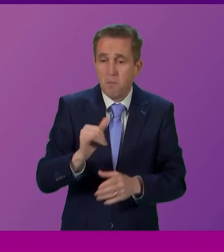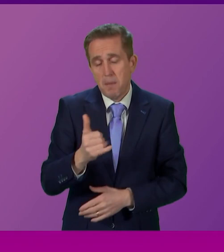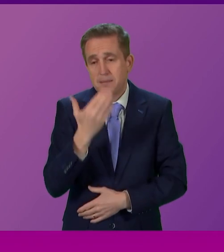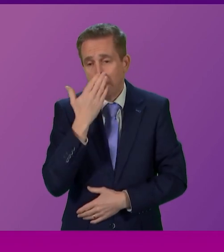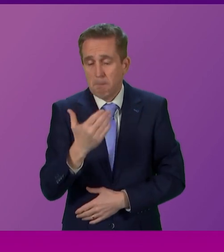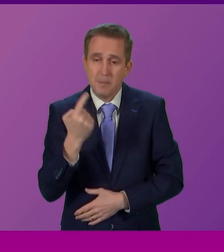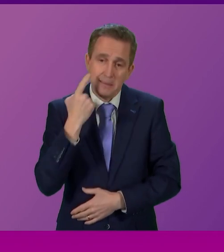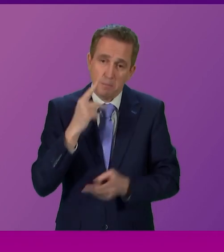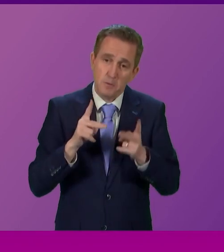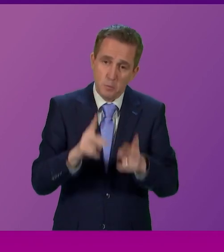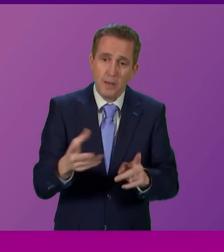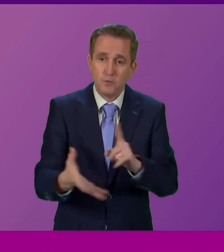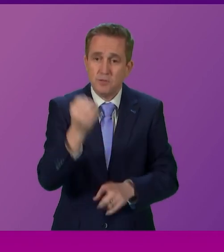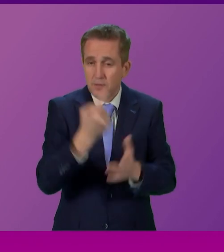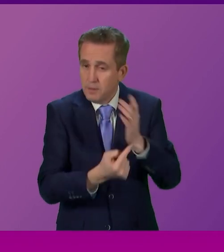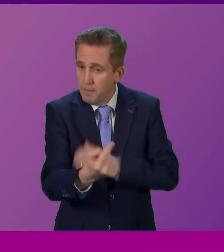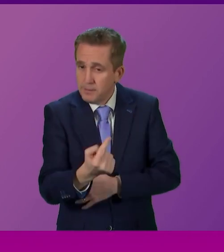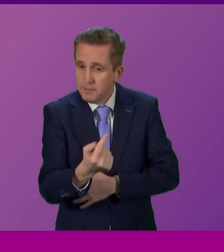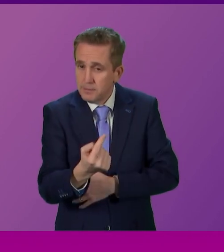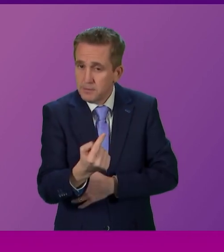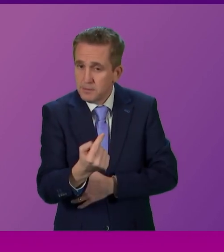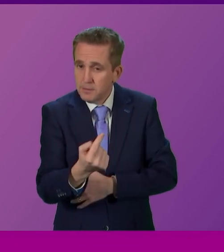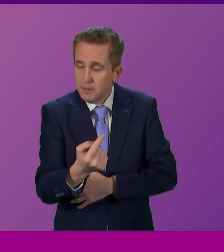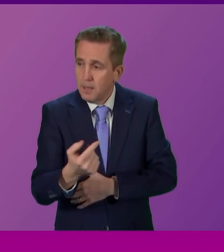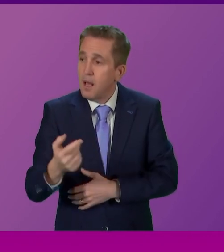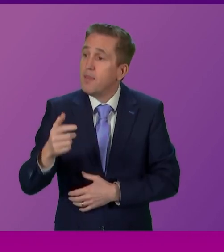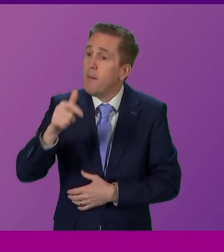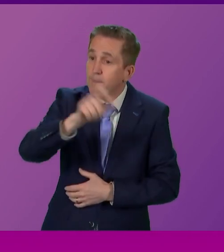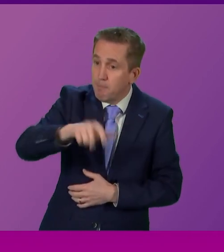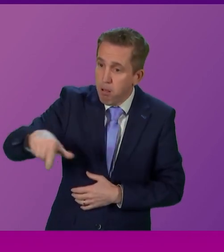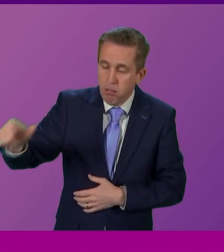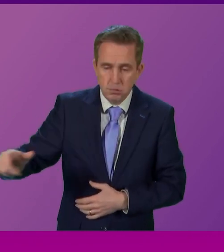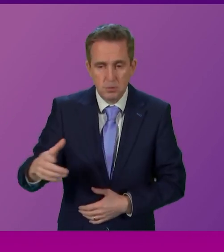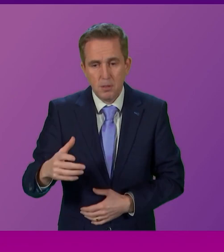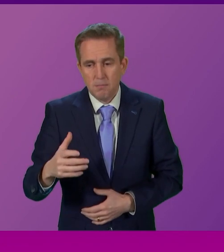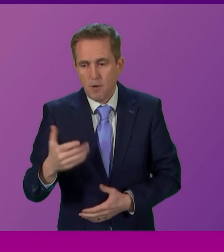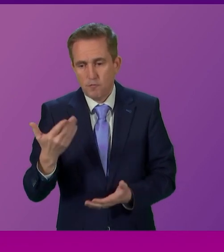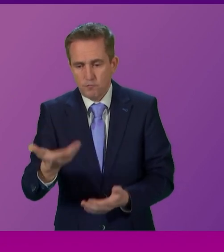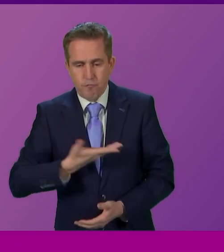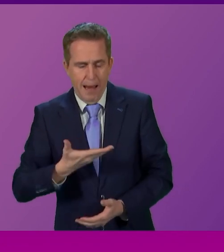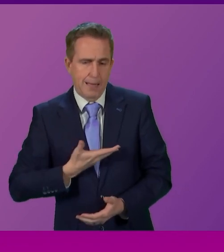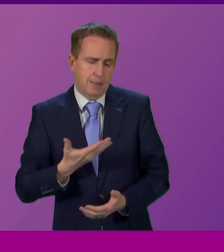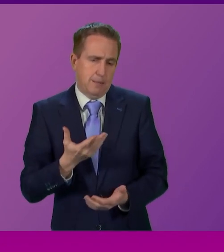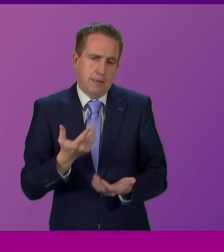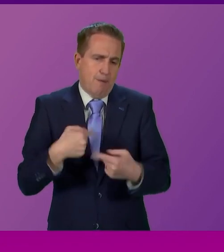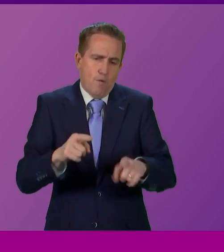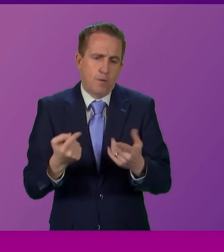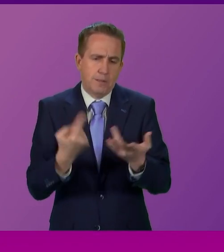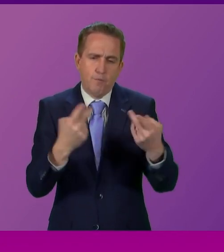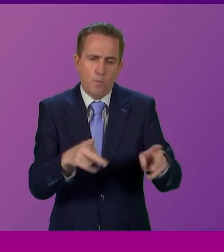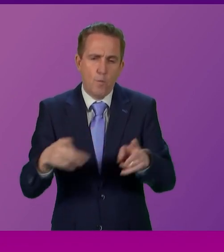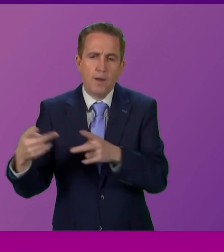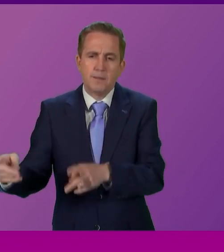typical route to achieving independence. And the will of a people can be exercised in many ways. Take the historically